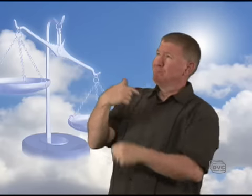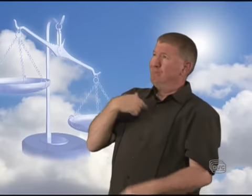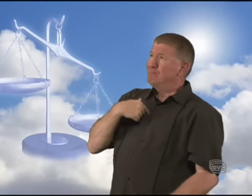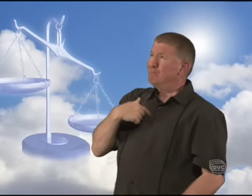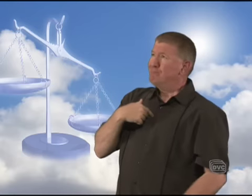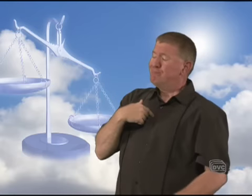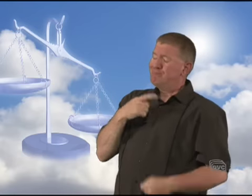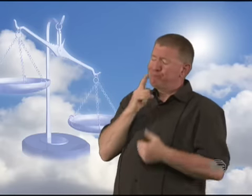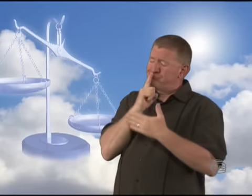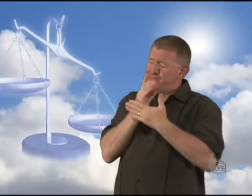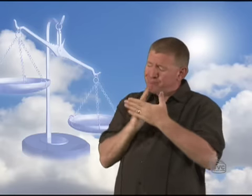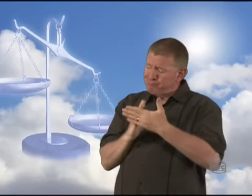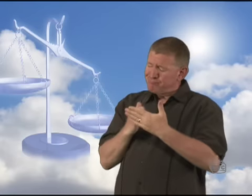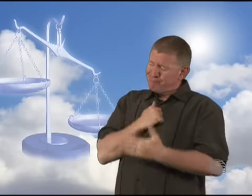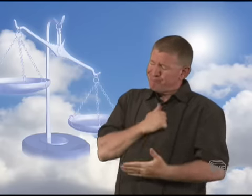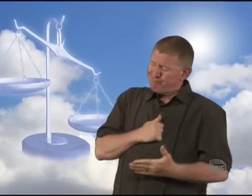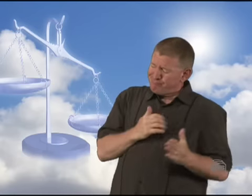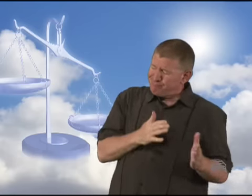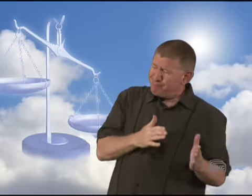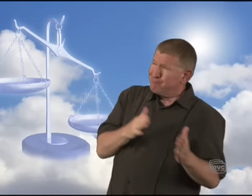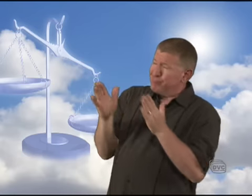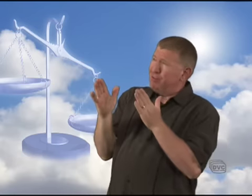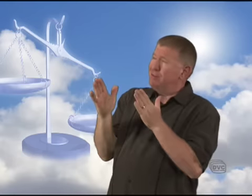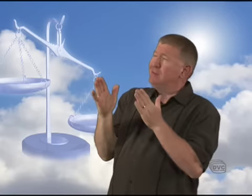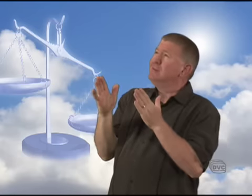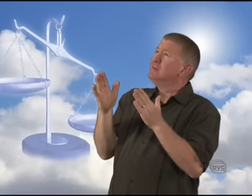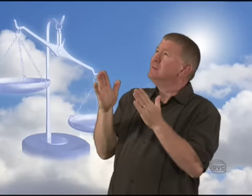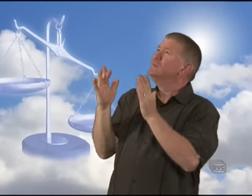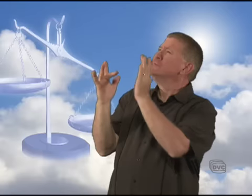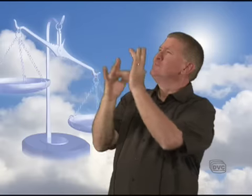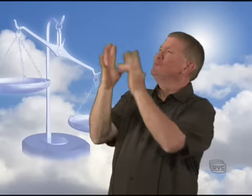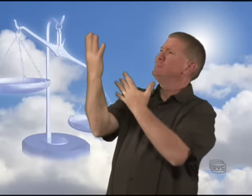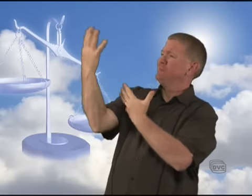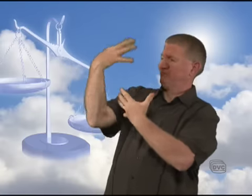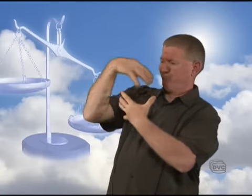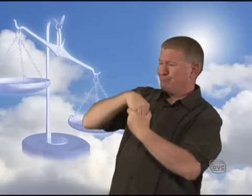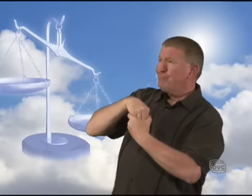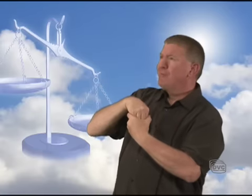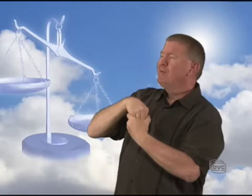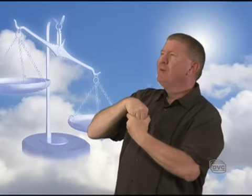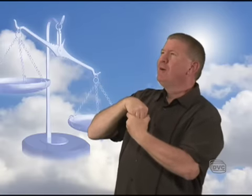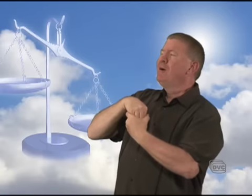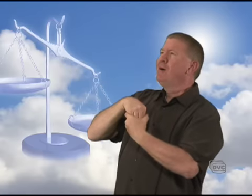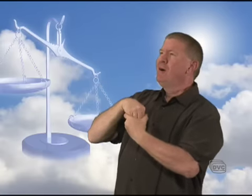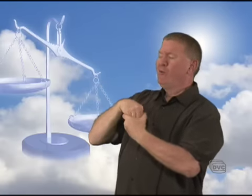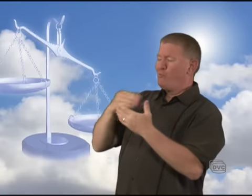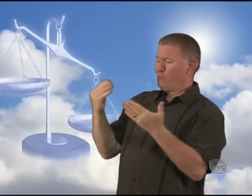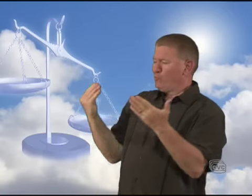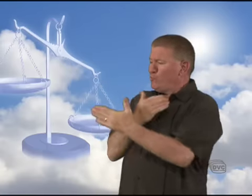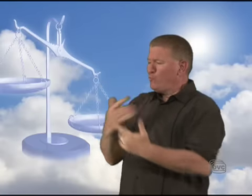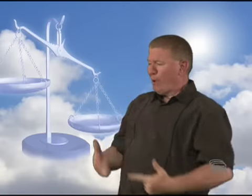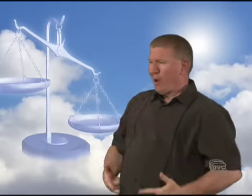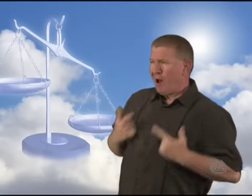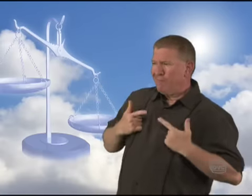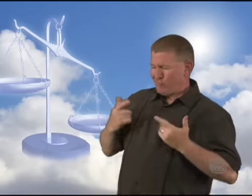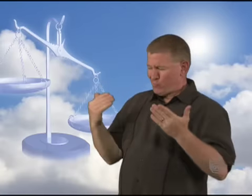Lord I'm sorry for all my sin. I turn to you and ask Jesus to come into my life. Give me a new life. A new heart.